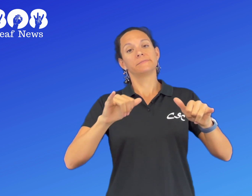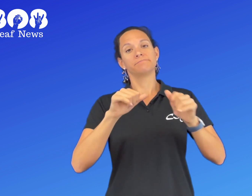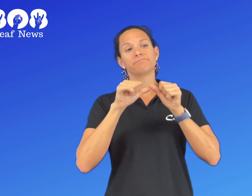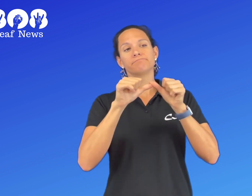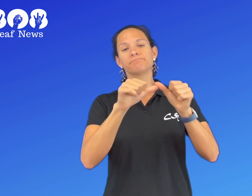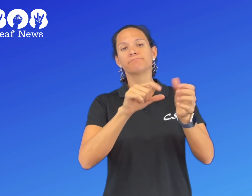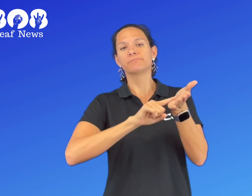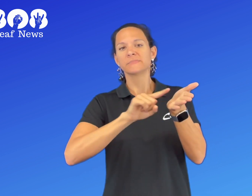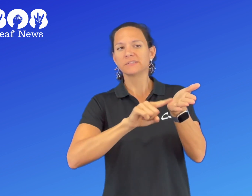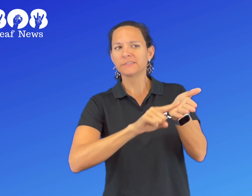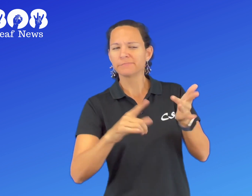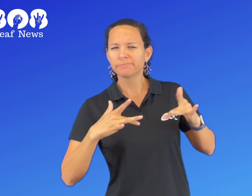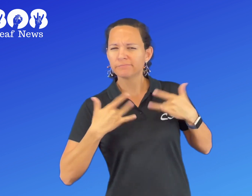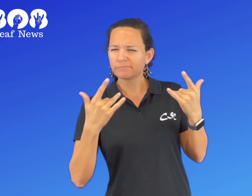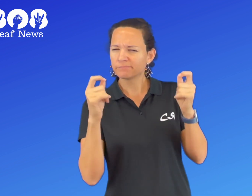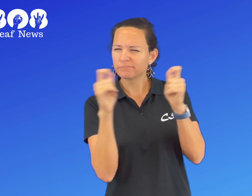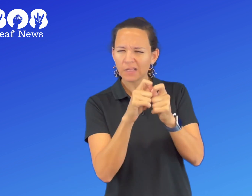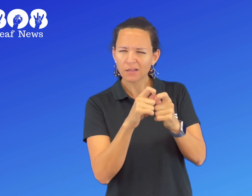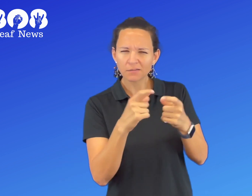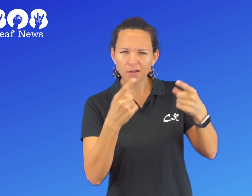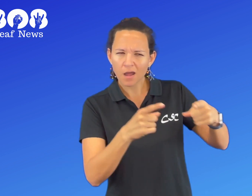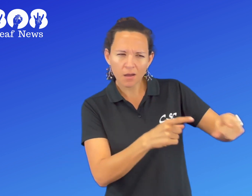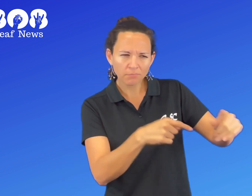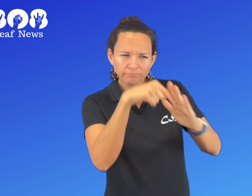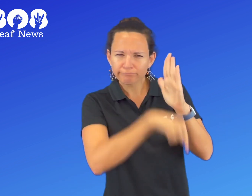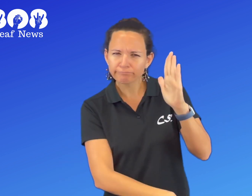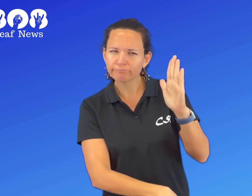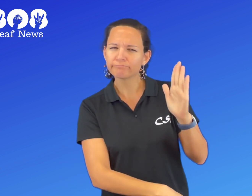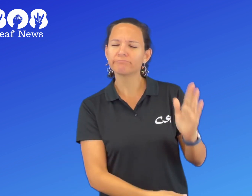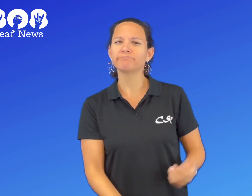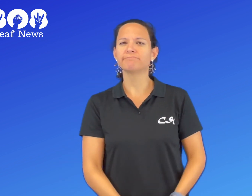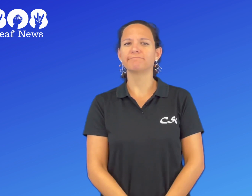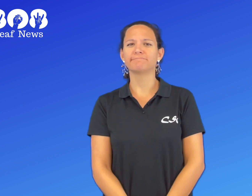Investigation is ongoing to figure out what exactly happened.